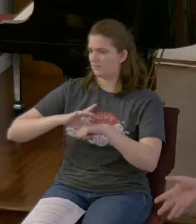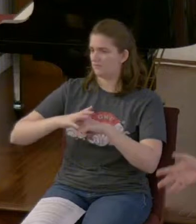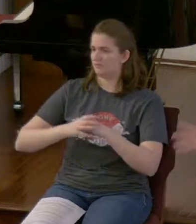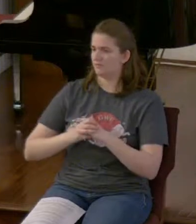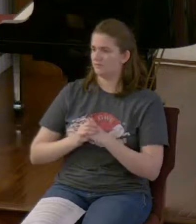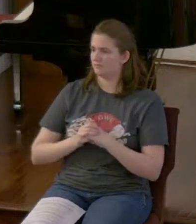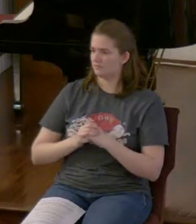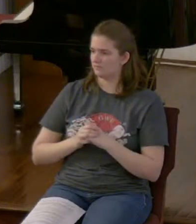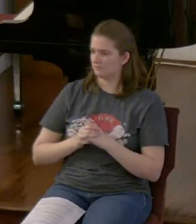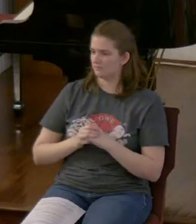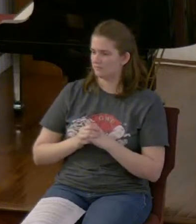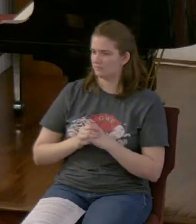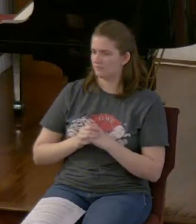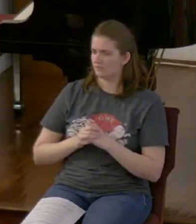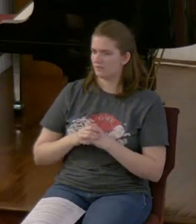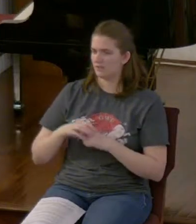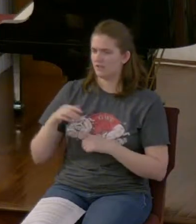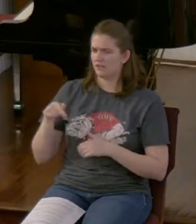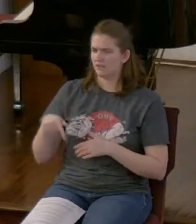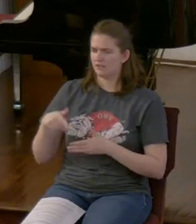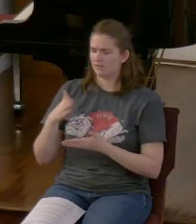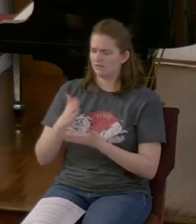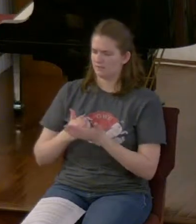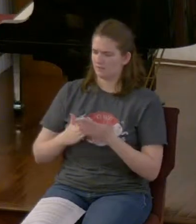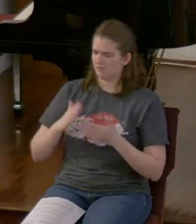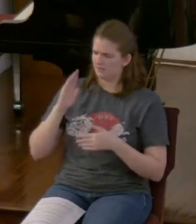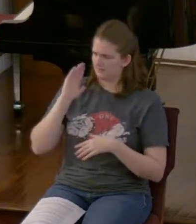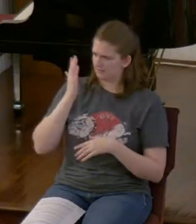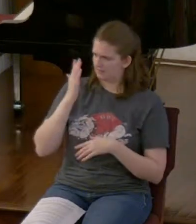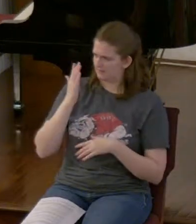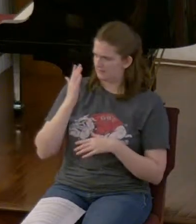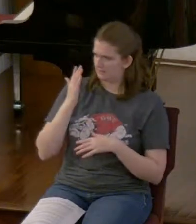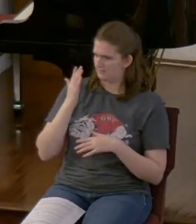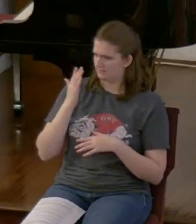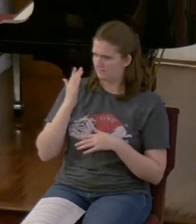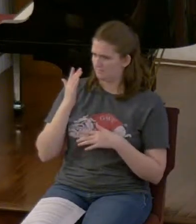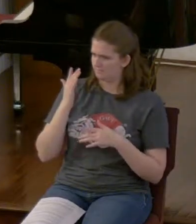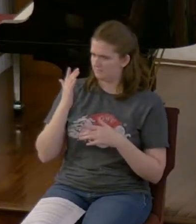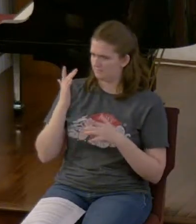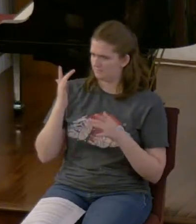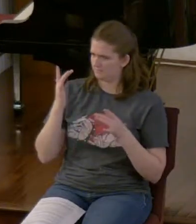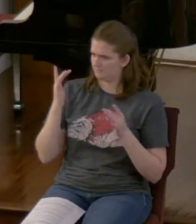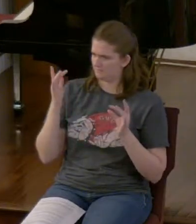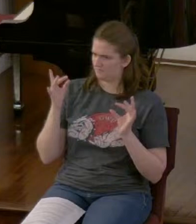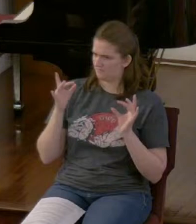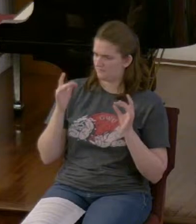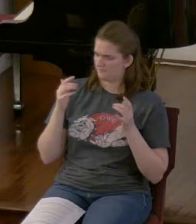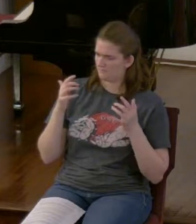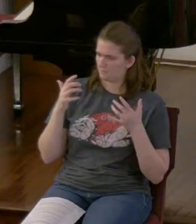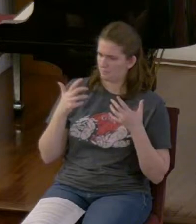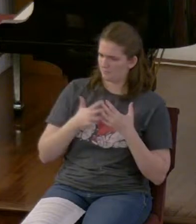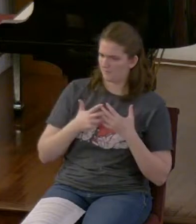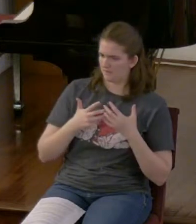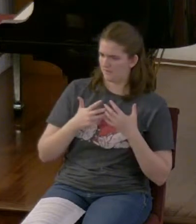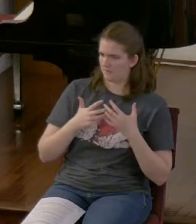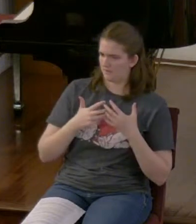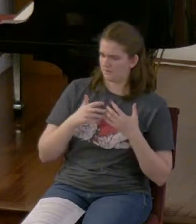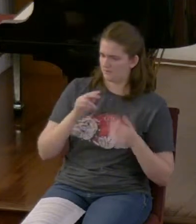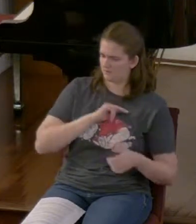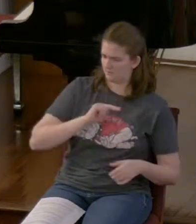this part seems to coincide with the first dream that Nebuchadnezzar had about the